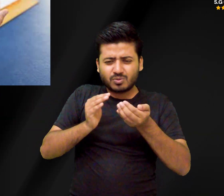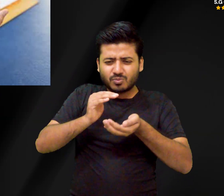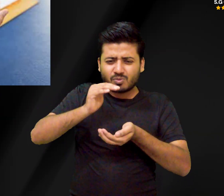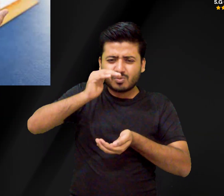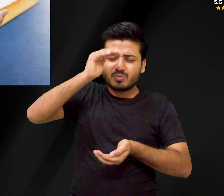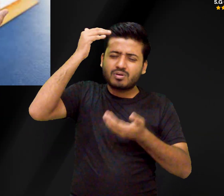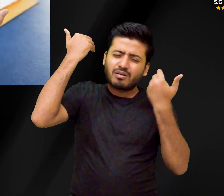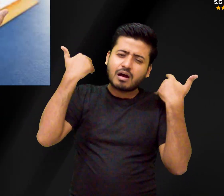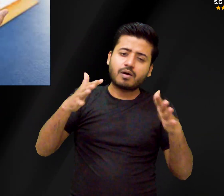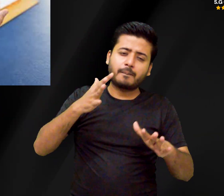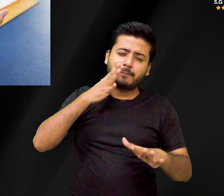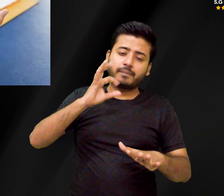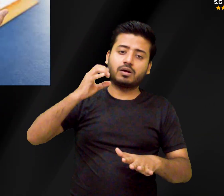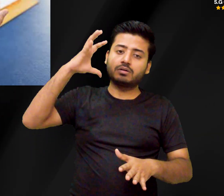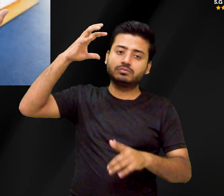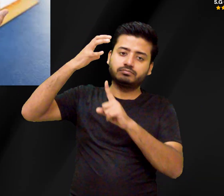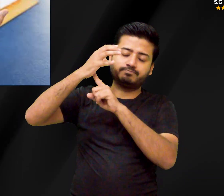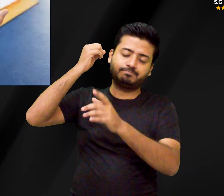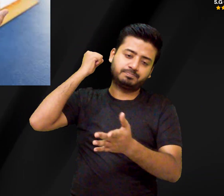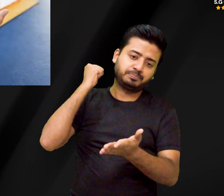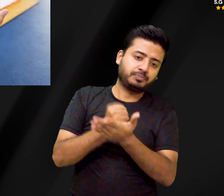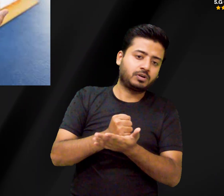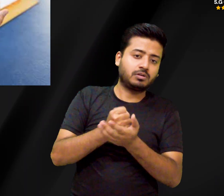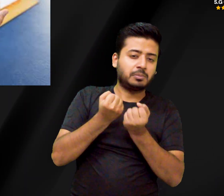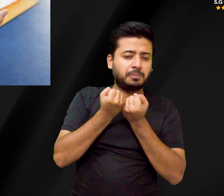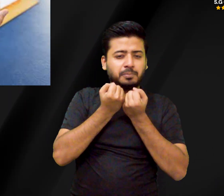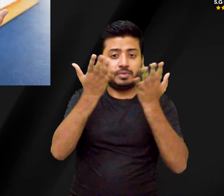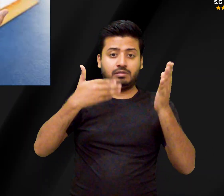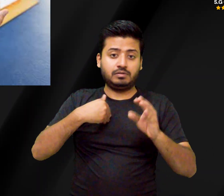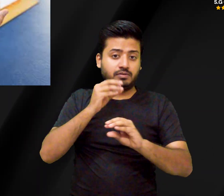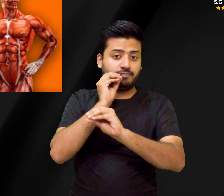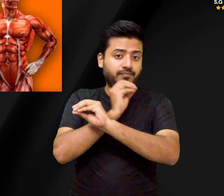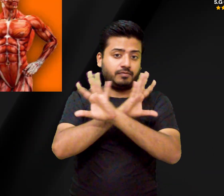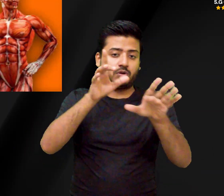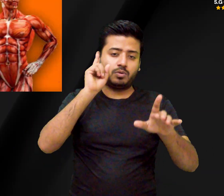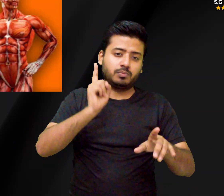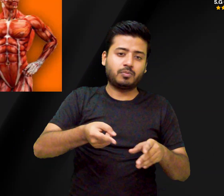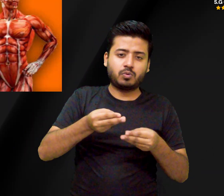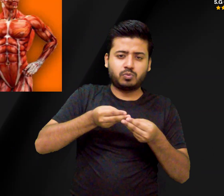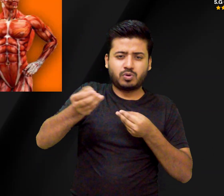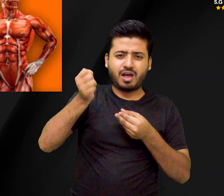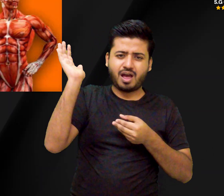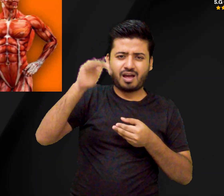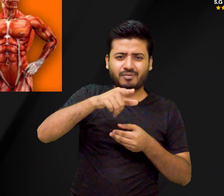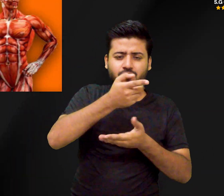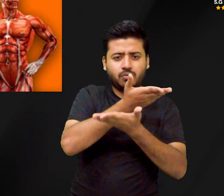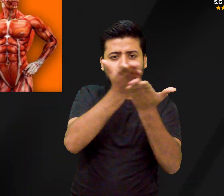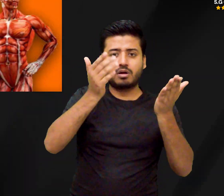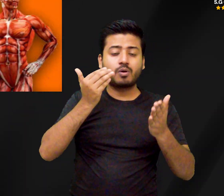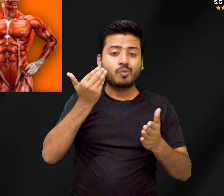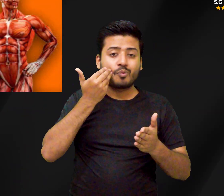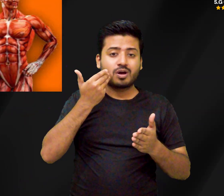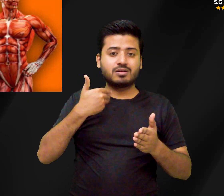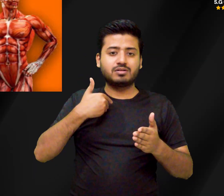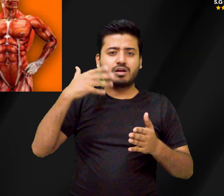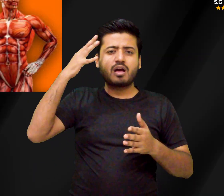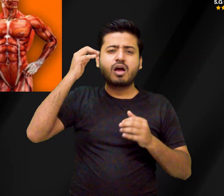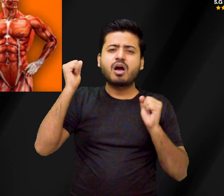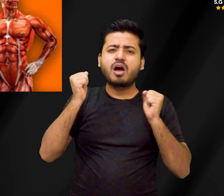indoors. Health conditions. Conditions that limit fat absorption, obesity, and gastric bypass surgery can all